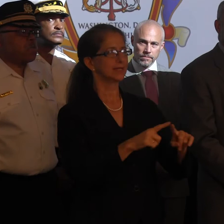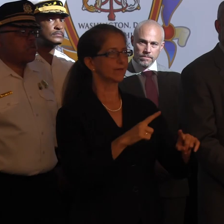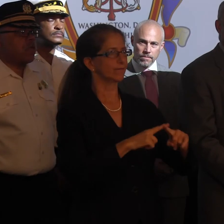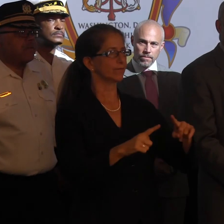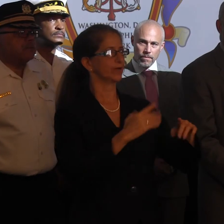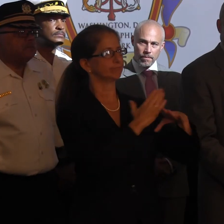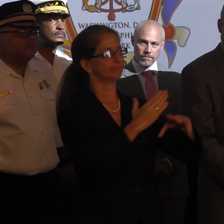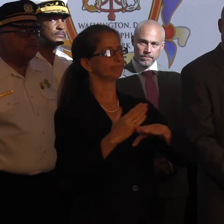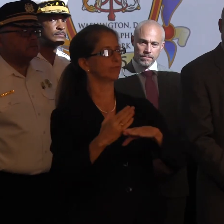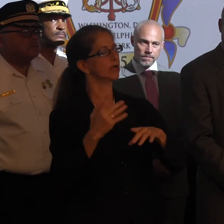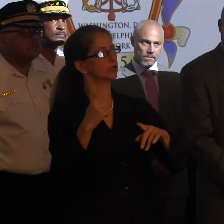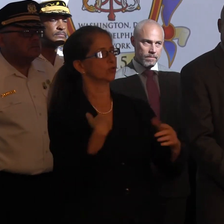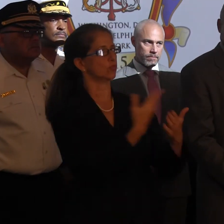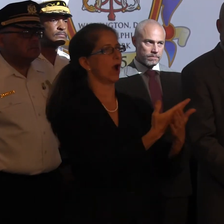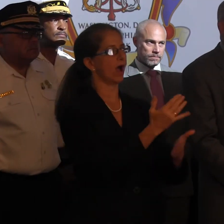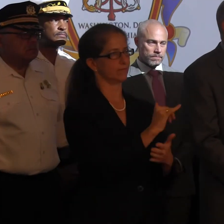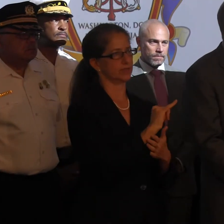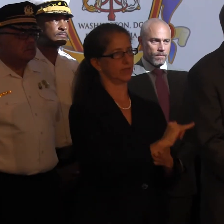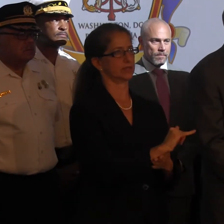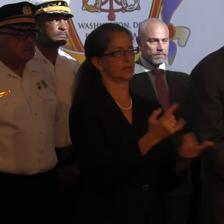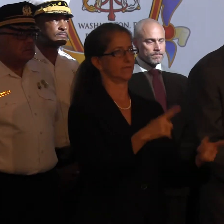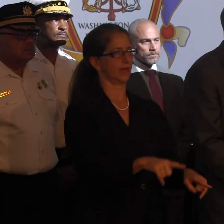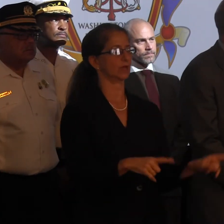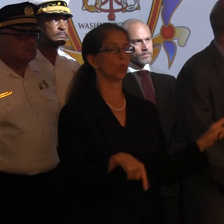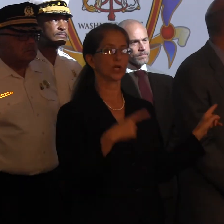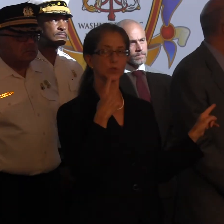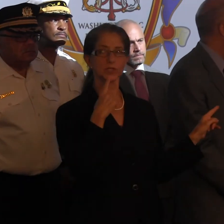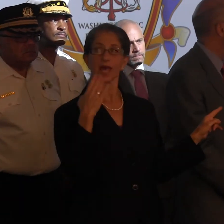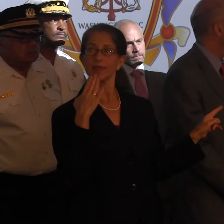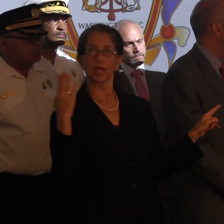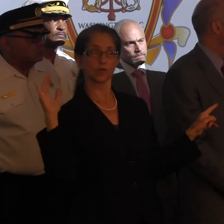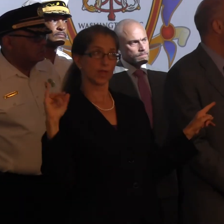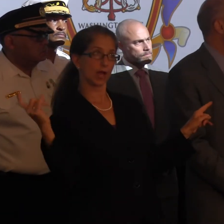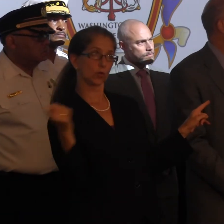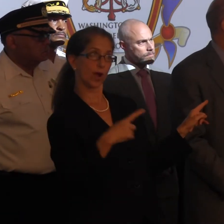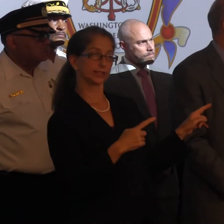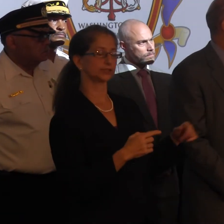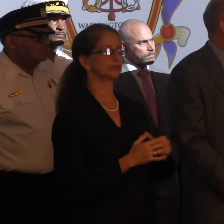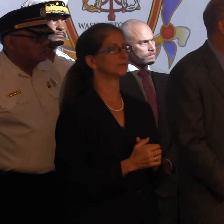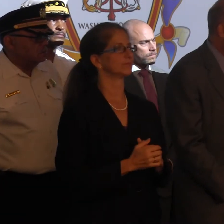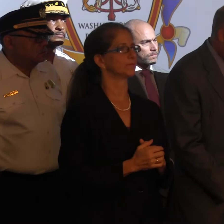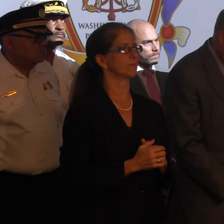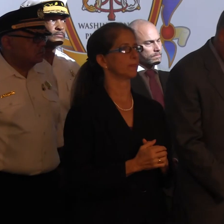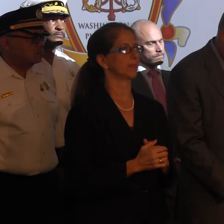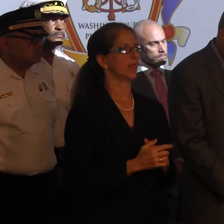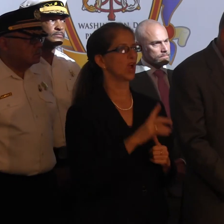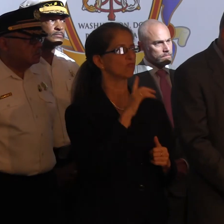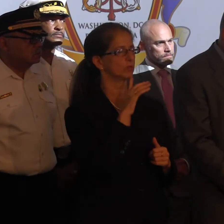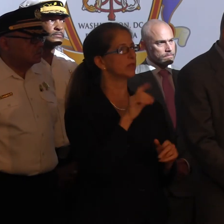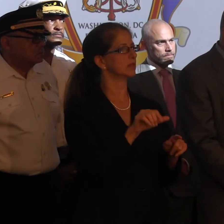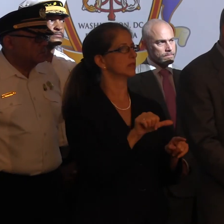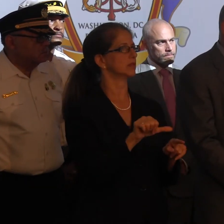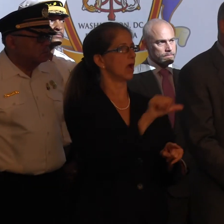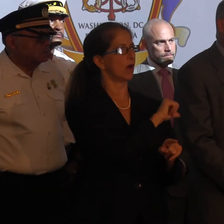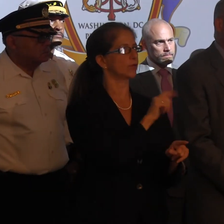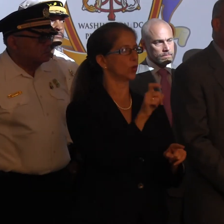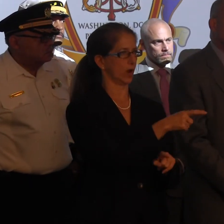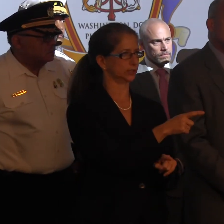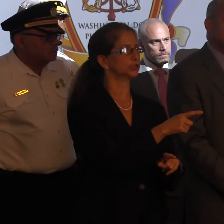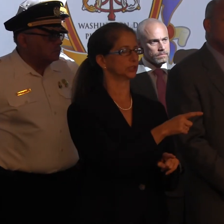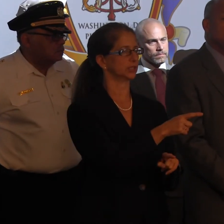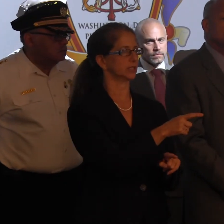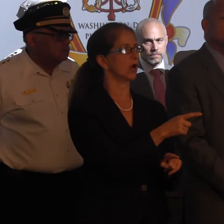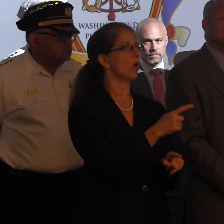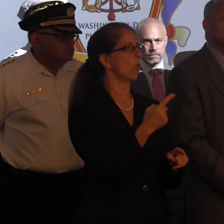to get to this event. What do you say to those folks? Yes, and thank you for that question. And it goes to the previous question as well. we have been through events similar